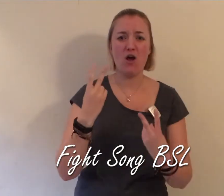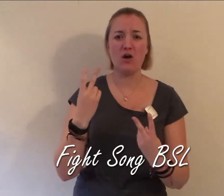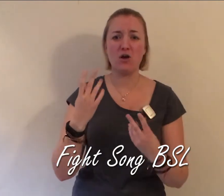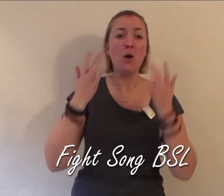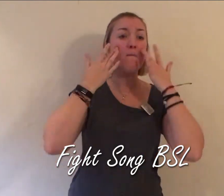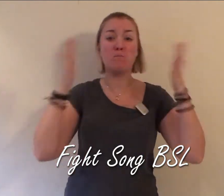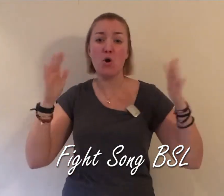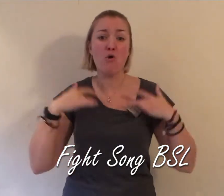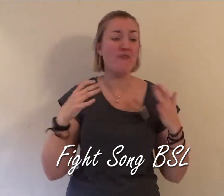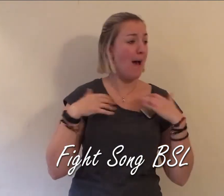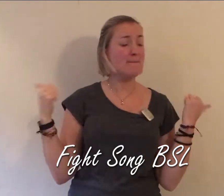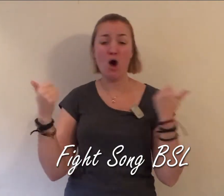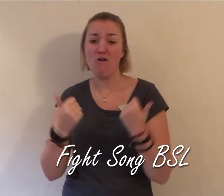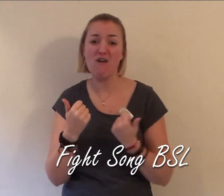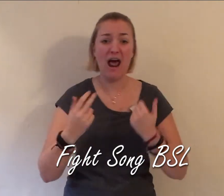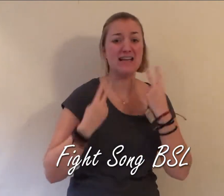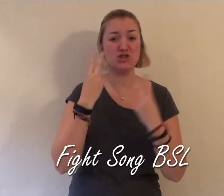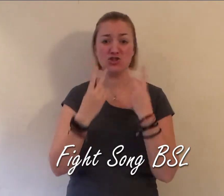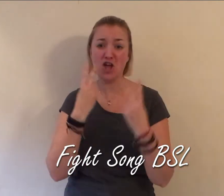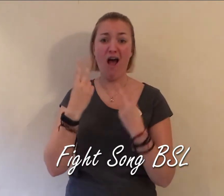Prove I'm all right So